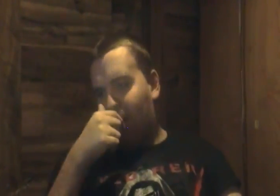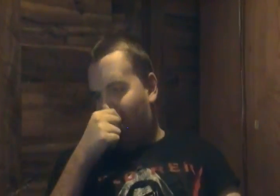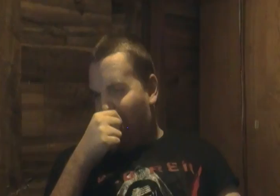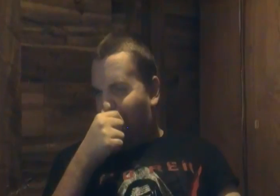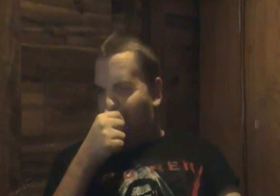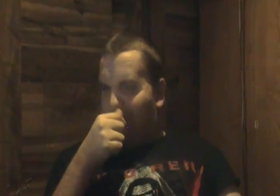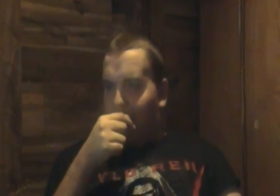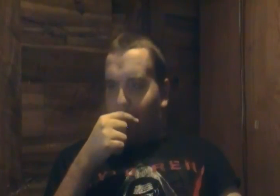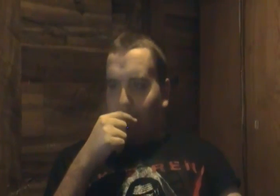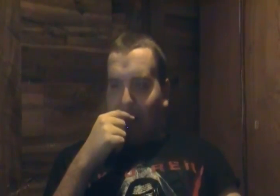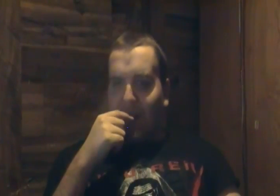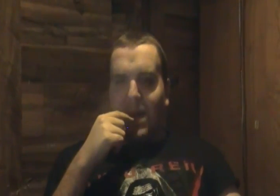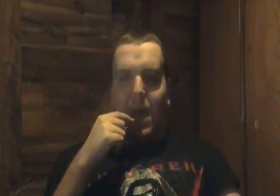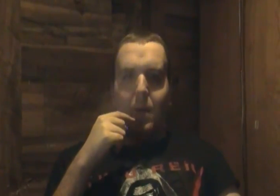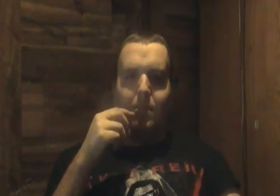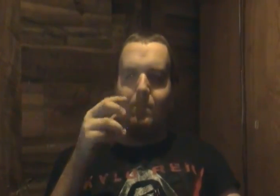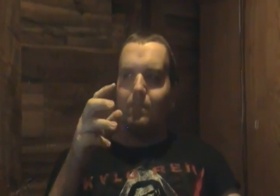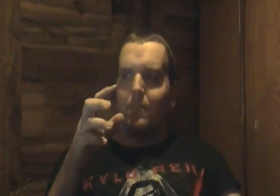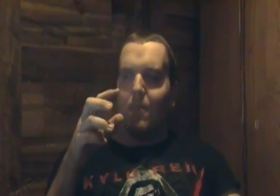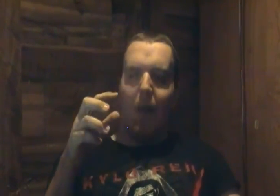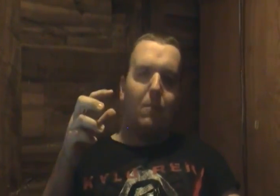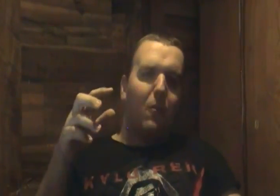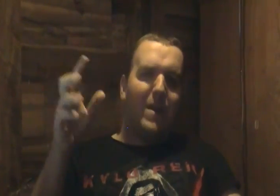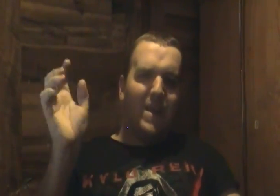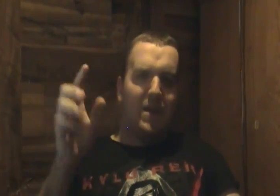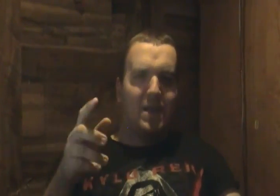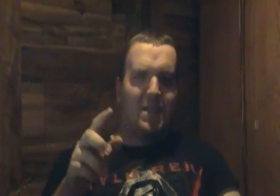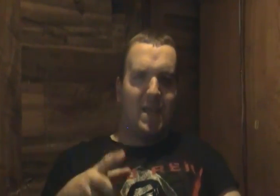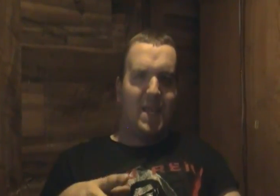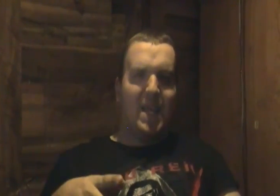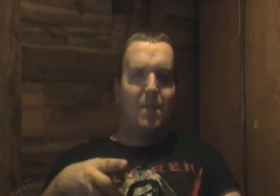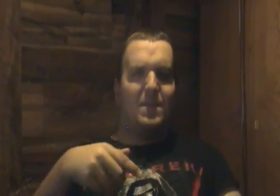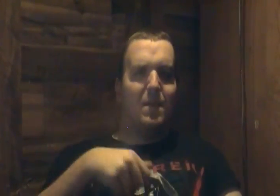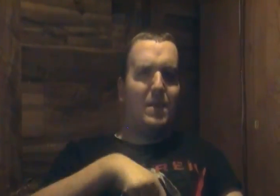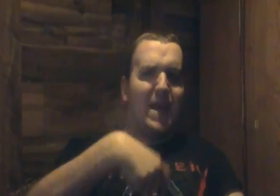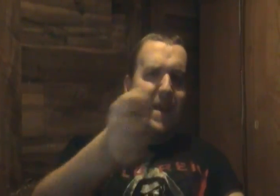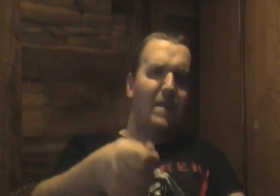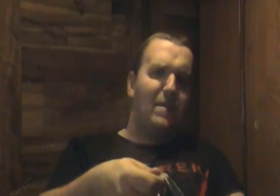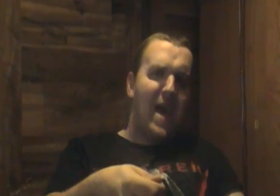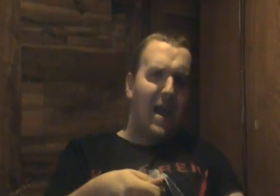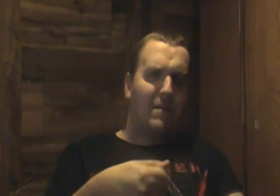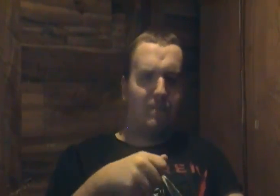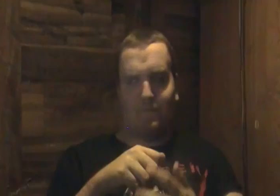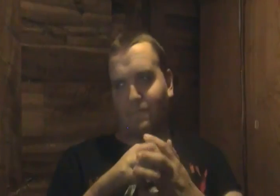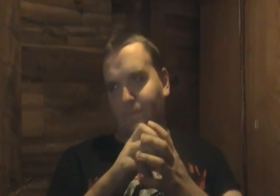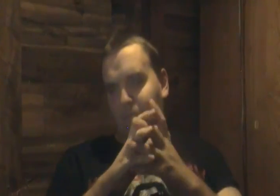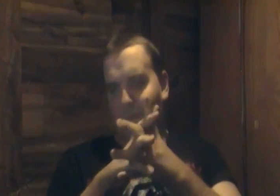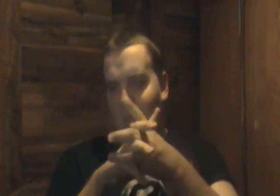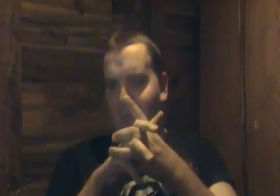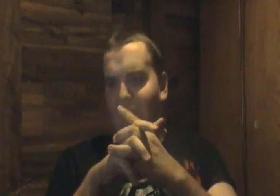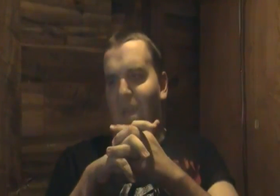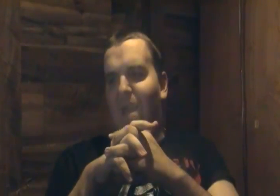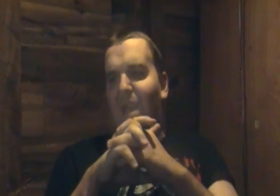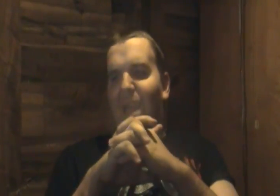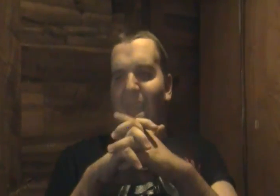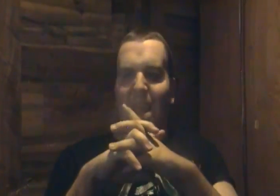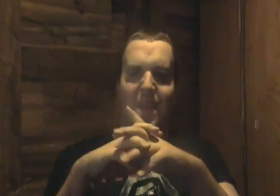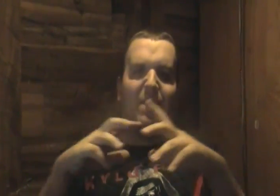because um but what he does is he gives the medallion the vec and